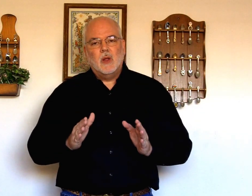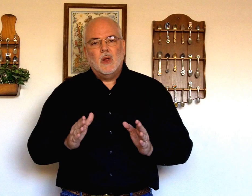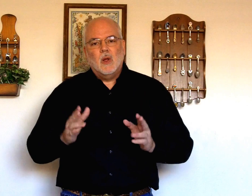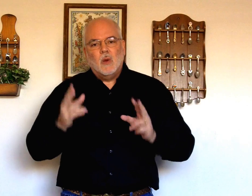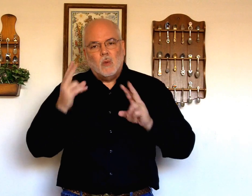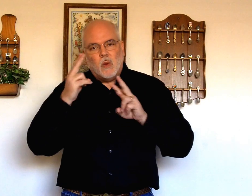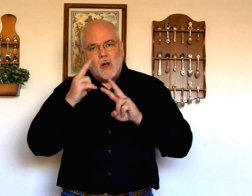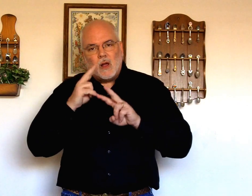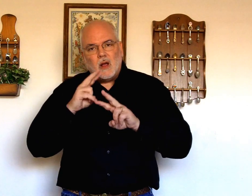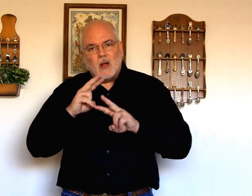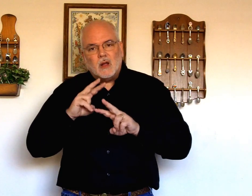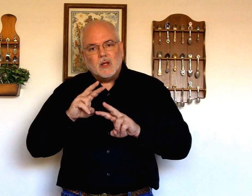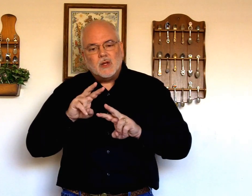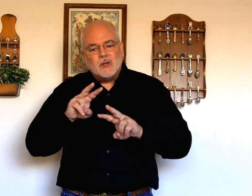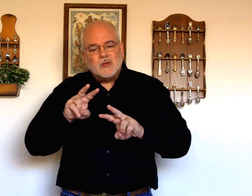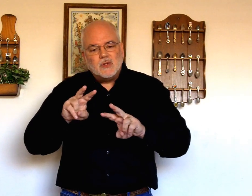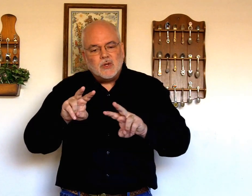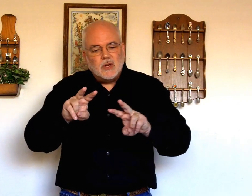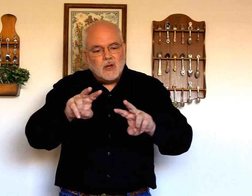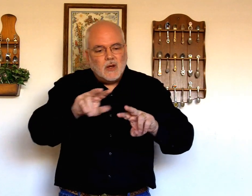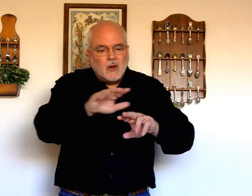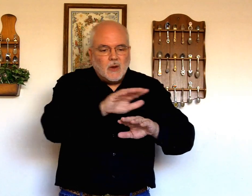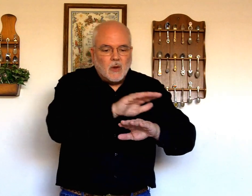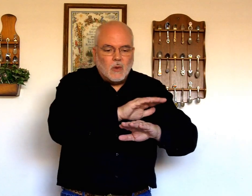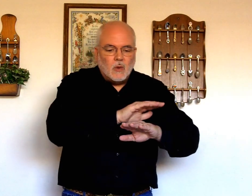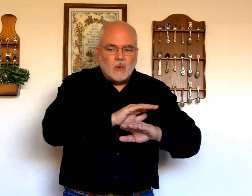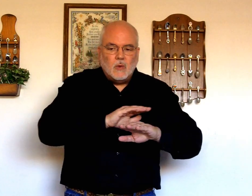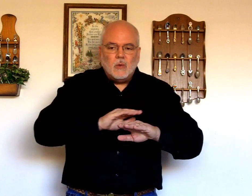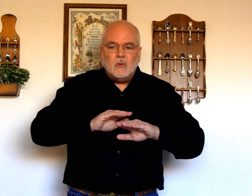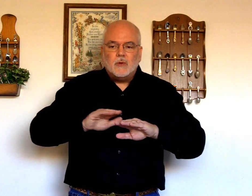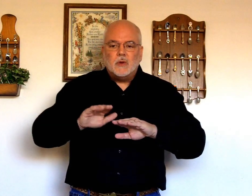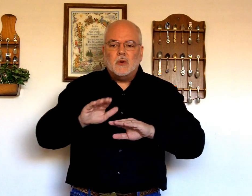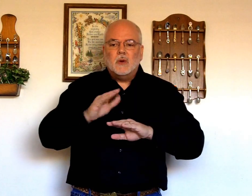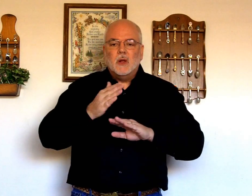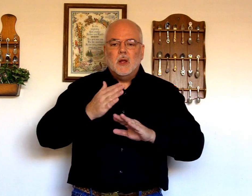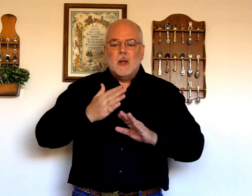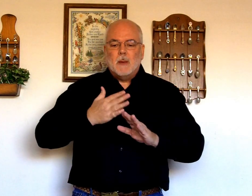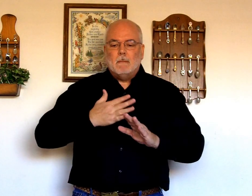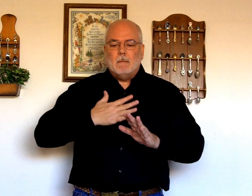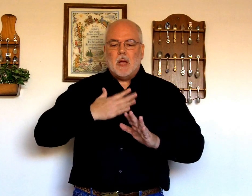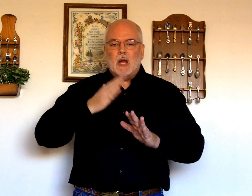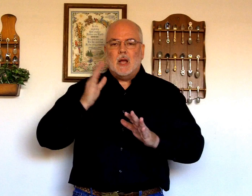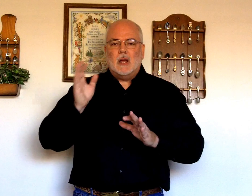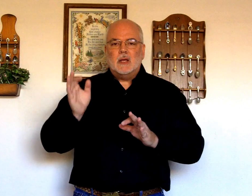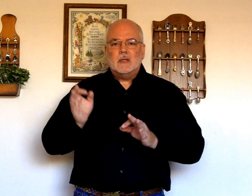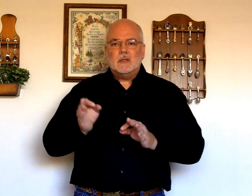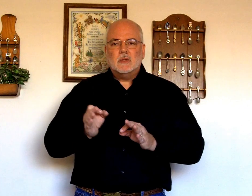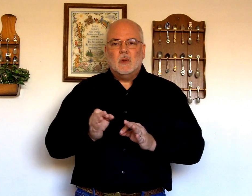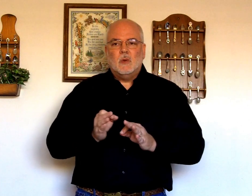watching over my soul.